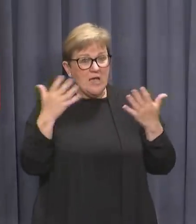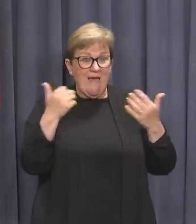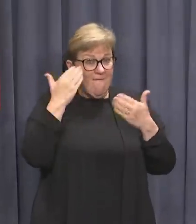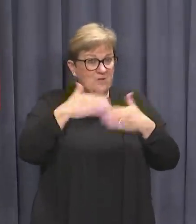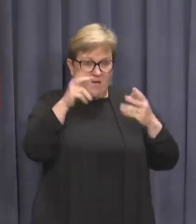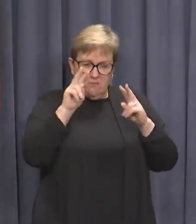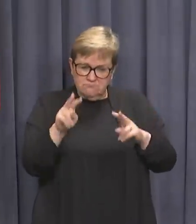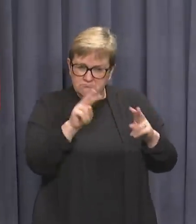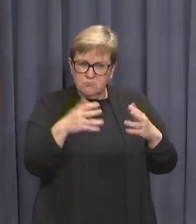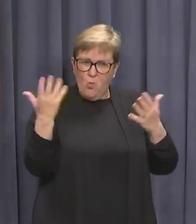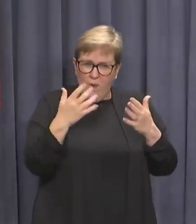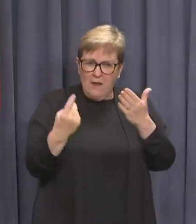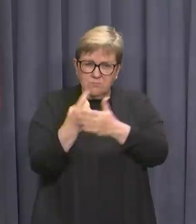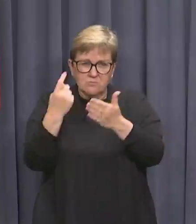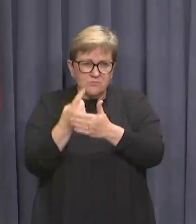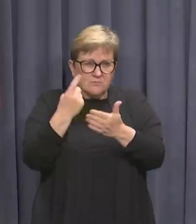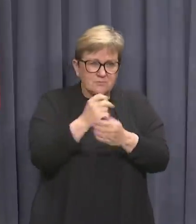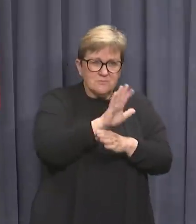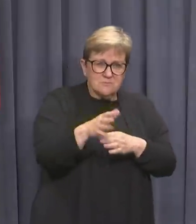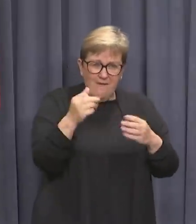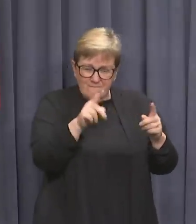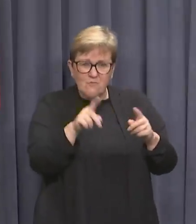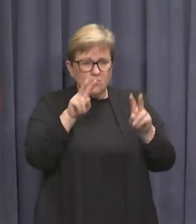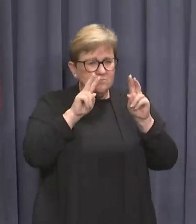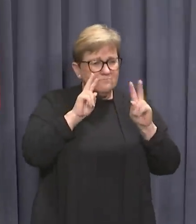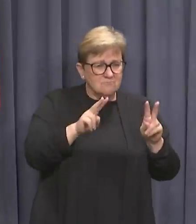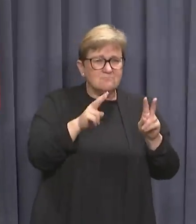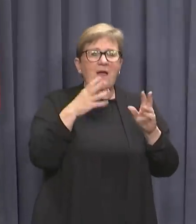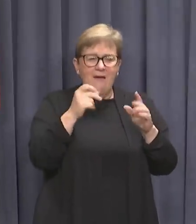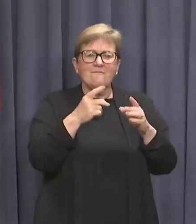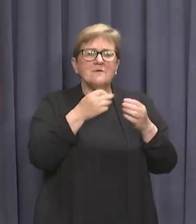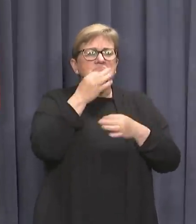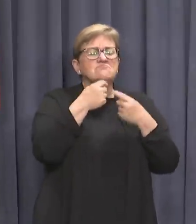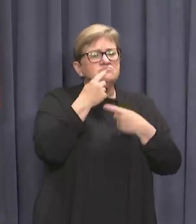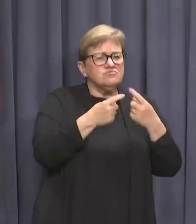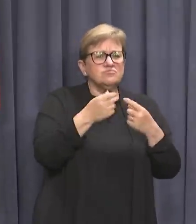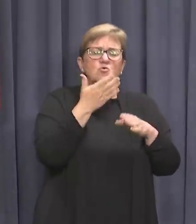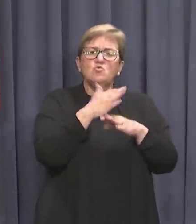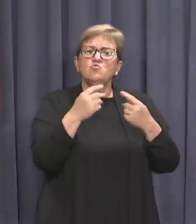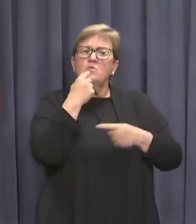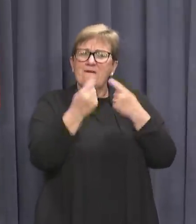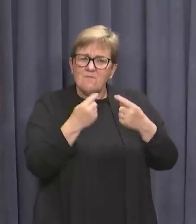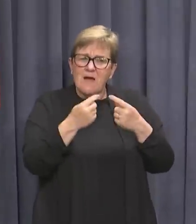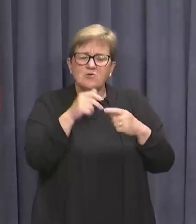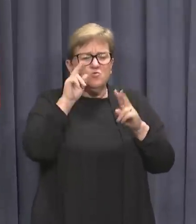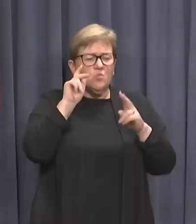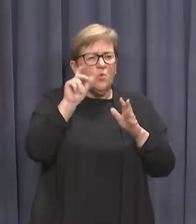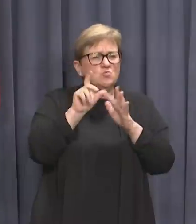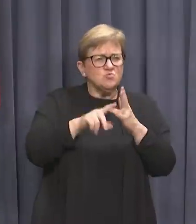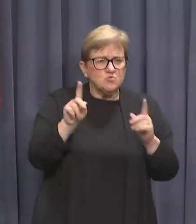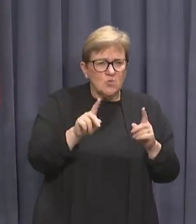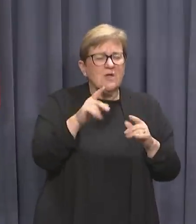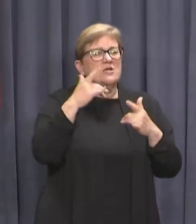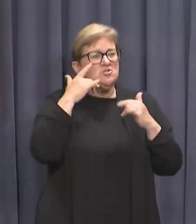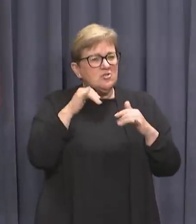daily and follow the health advice against each site as they are regularly updated as new information comes to hand. And don't forget